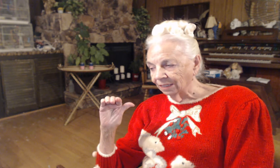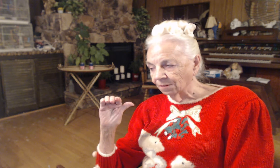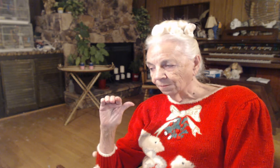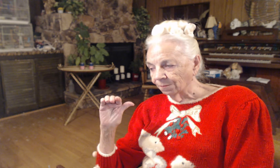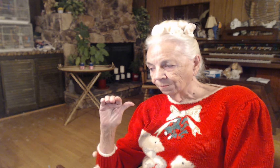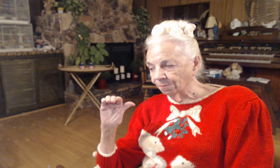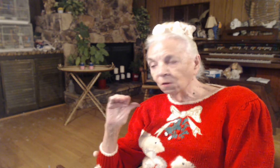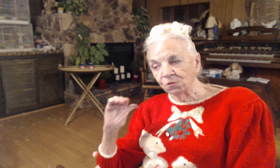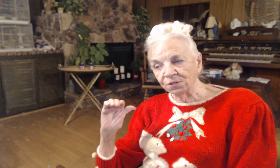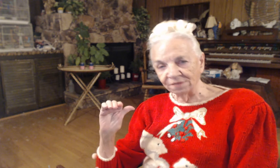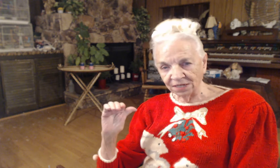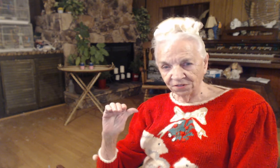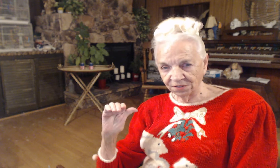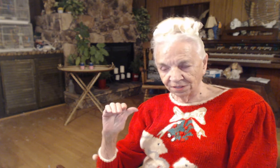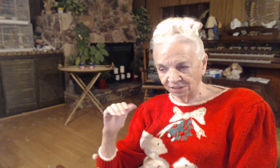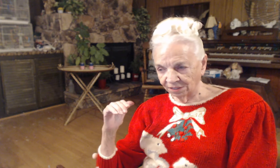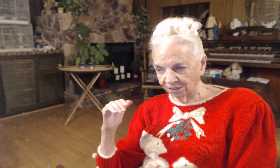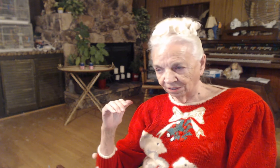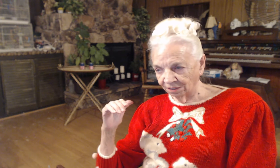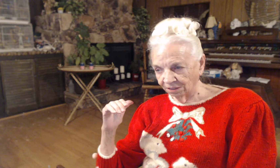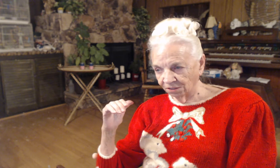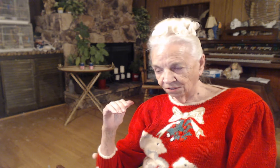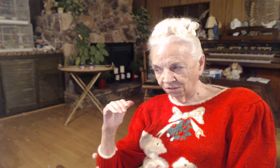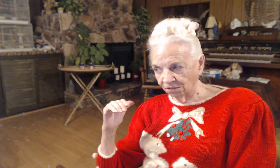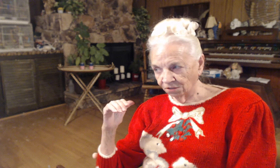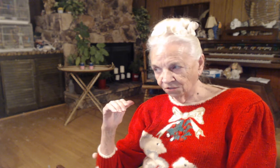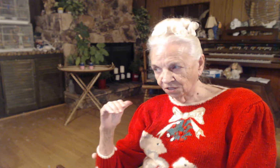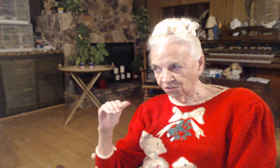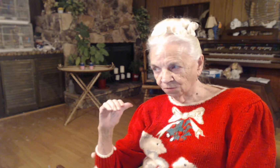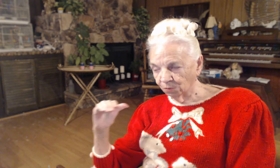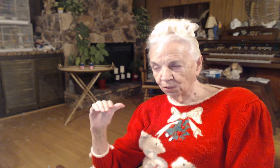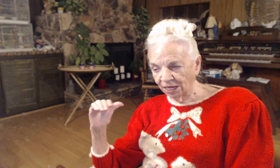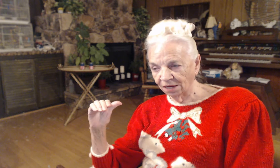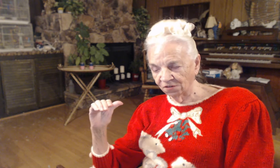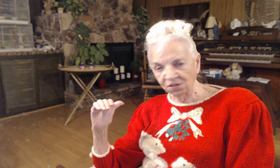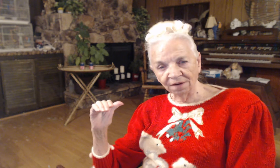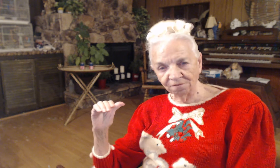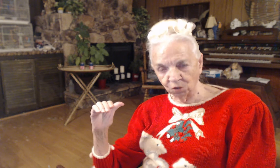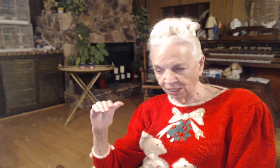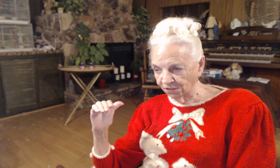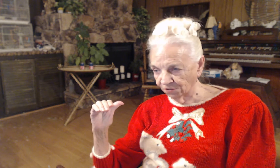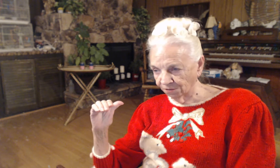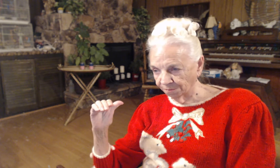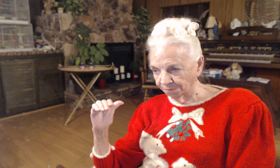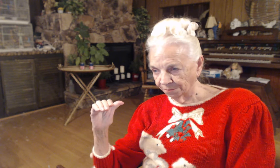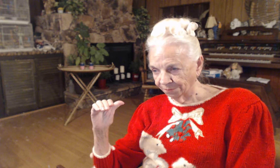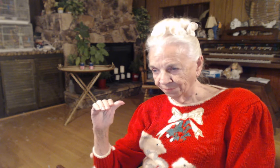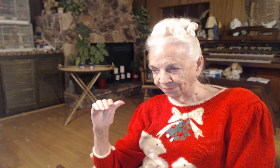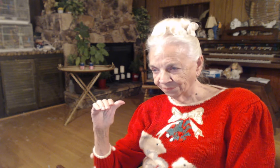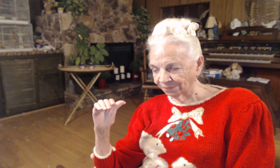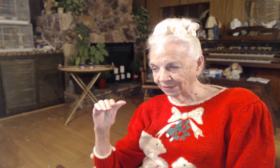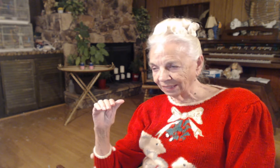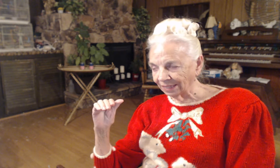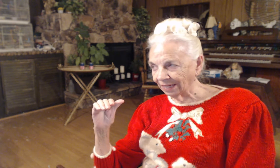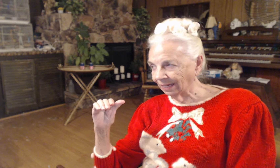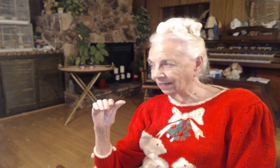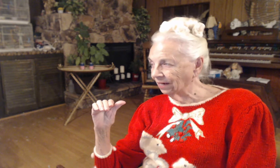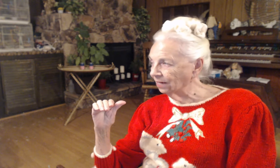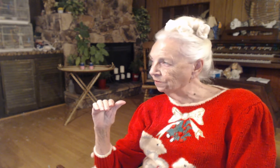Most of us, just put hands on foreheads. It is